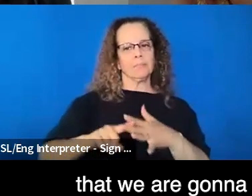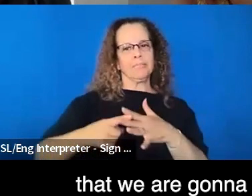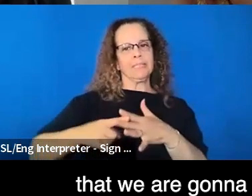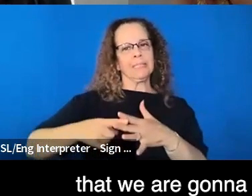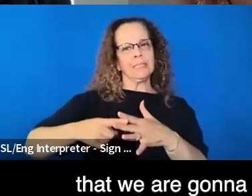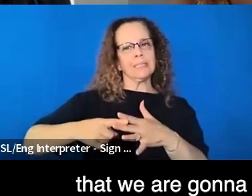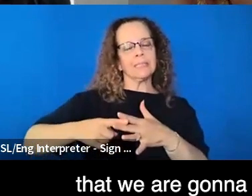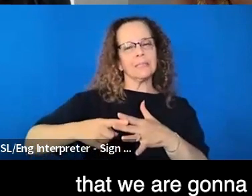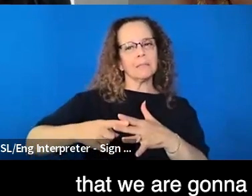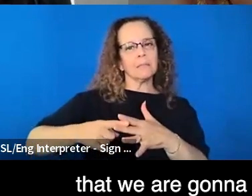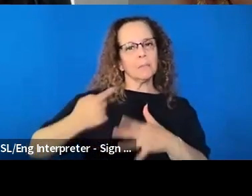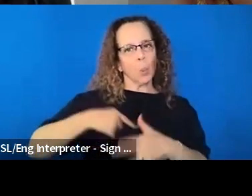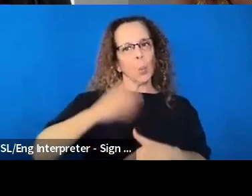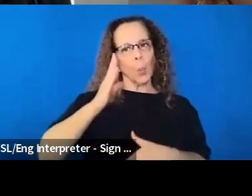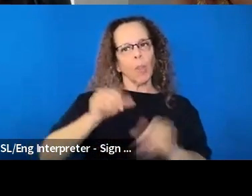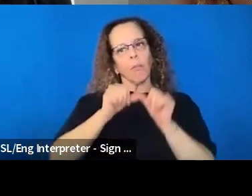that we're going to keep learning as well.